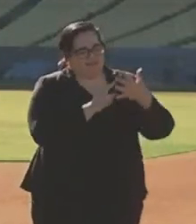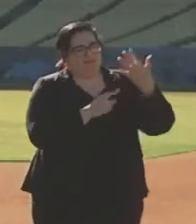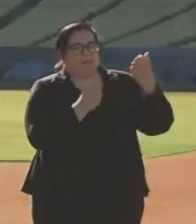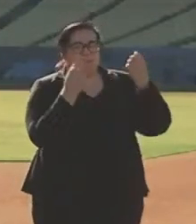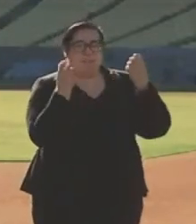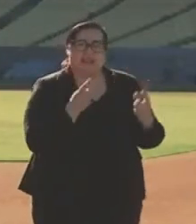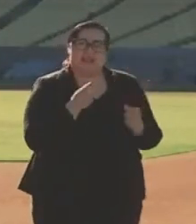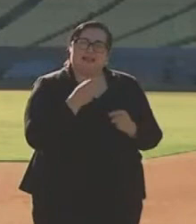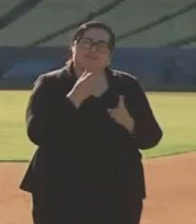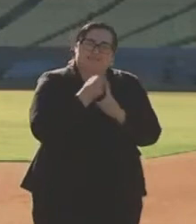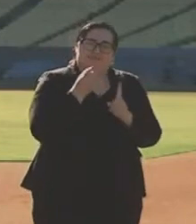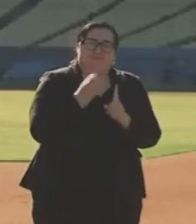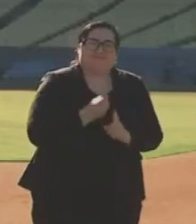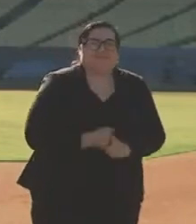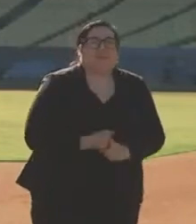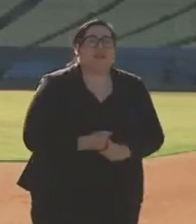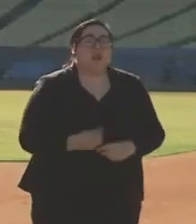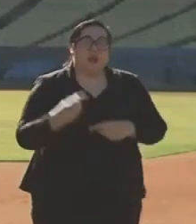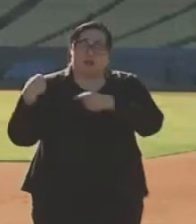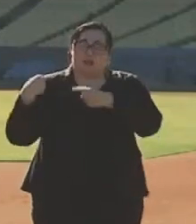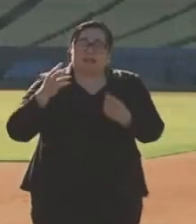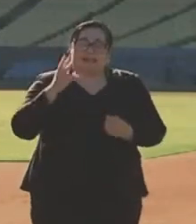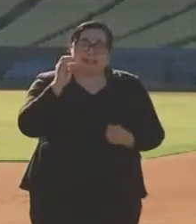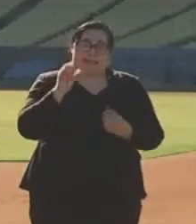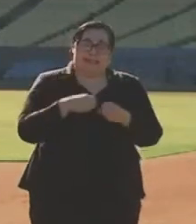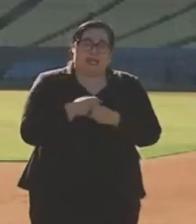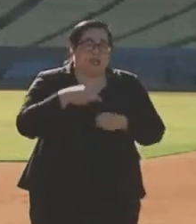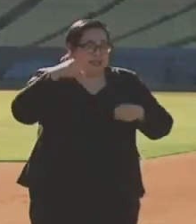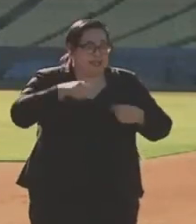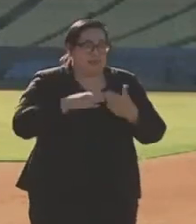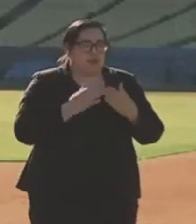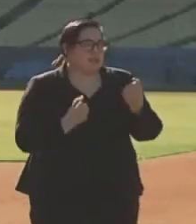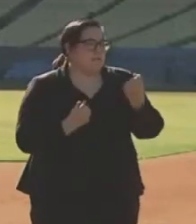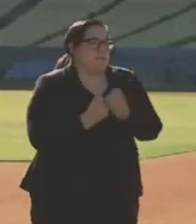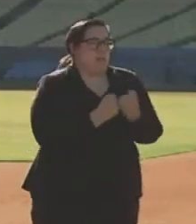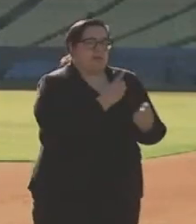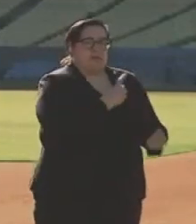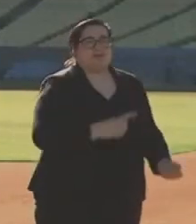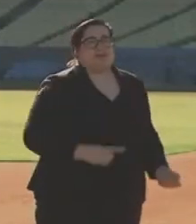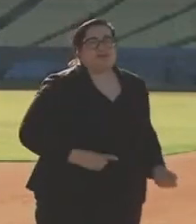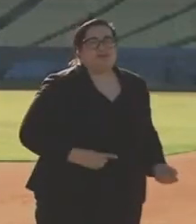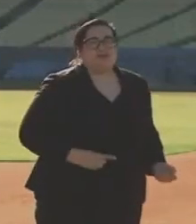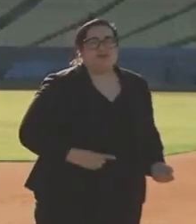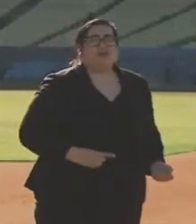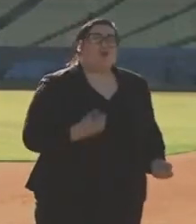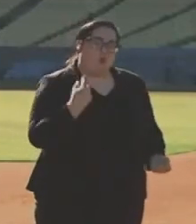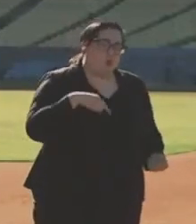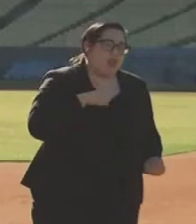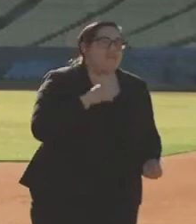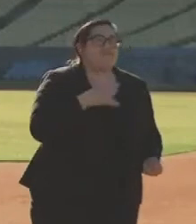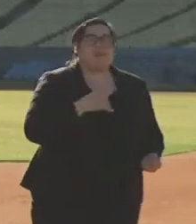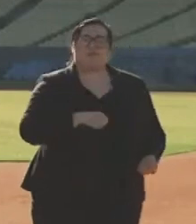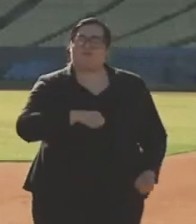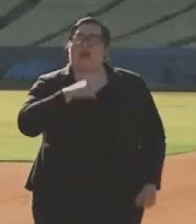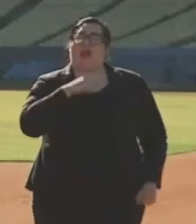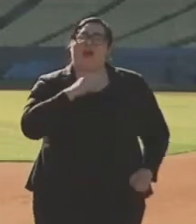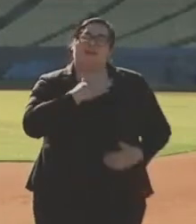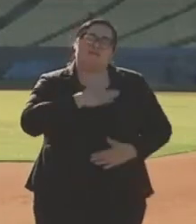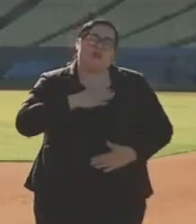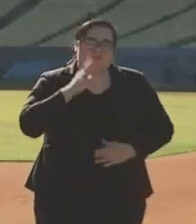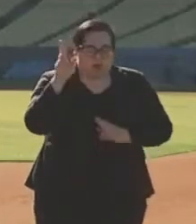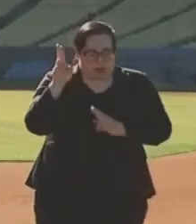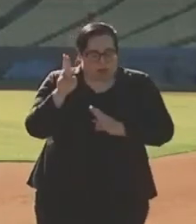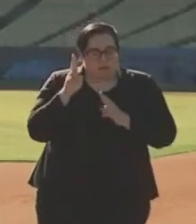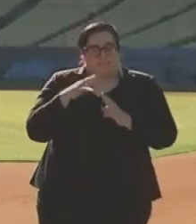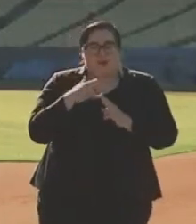For 60 years, this community has supported the Dodgers. And so we are pleased, proud, humbled, and